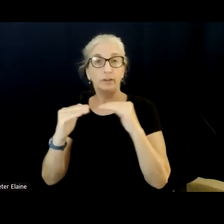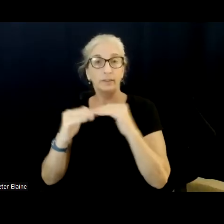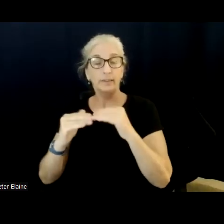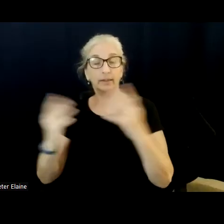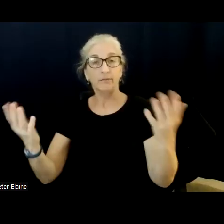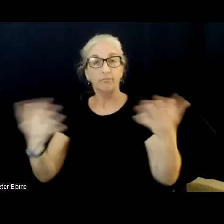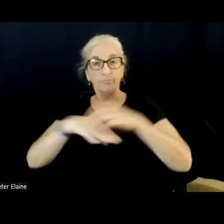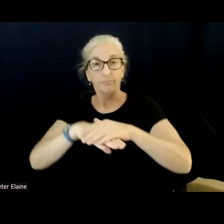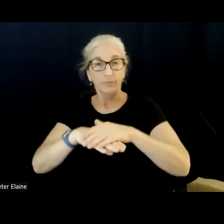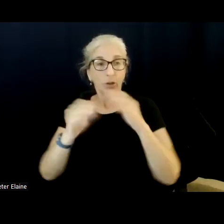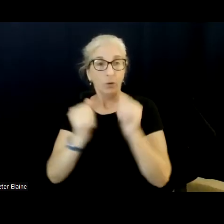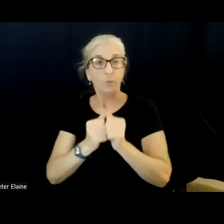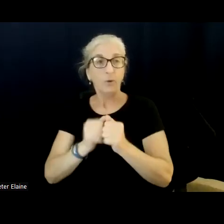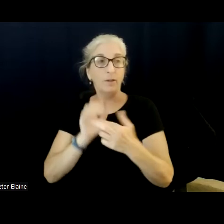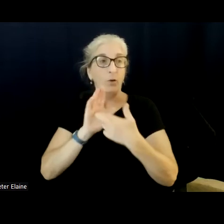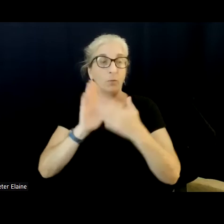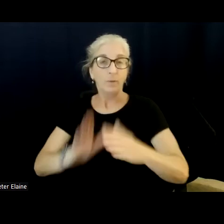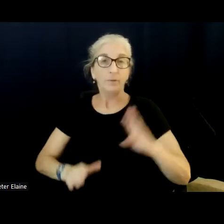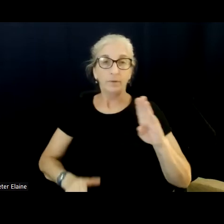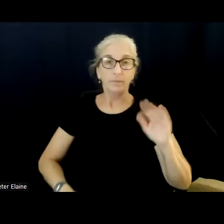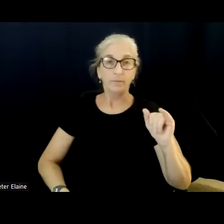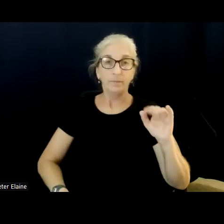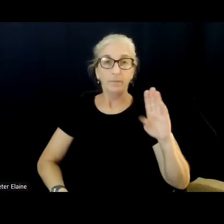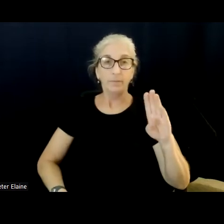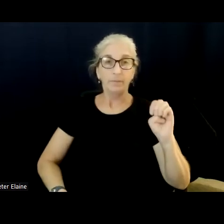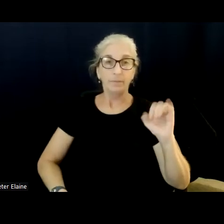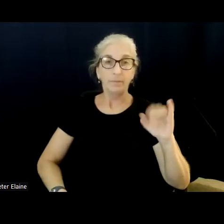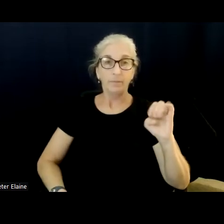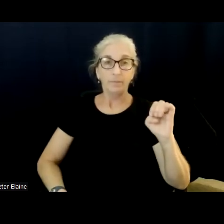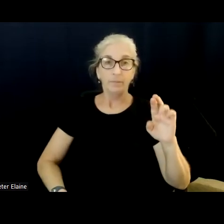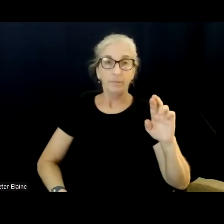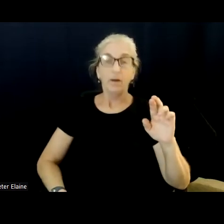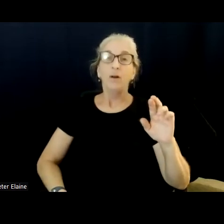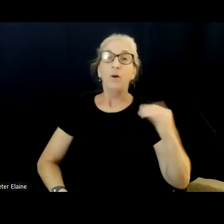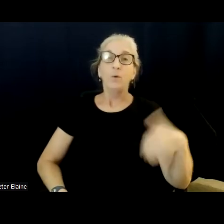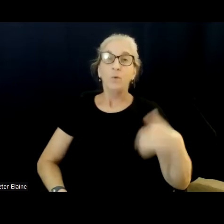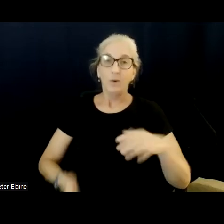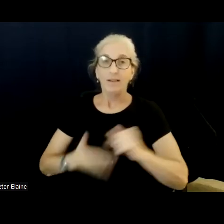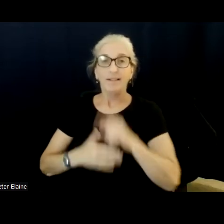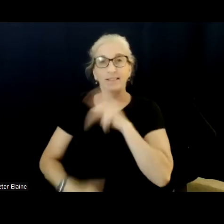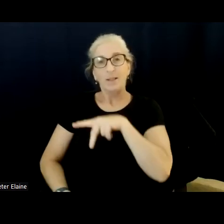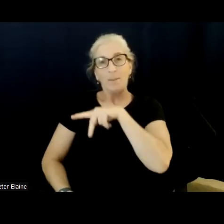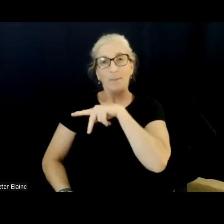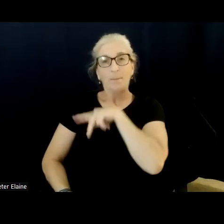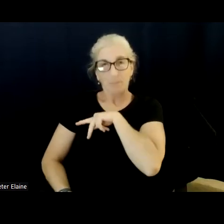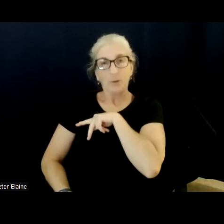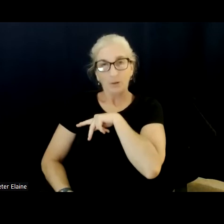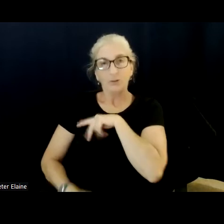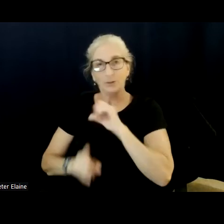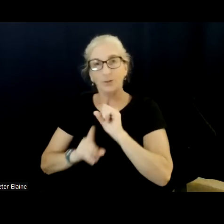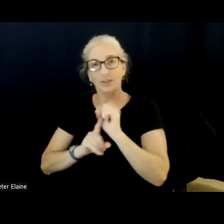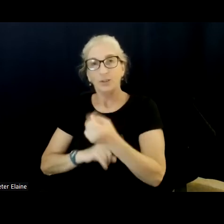very much. This is, uh, is almost too close to home, uh, for me. I'd mentioned early that my son has schizophrenia.